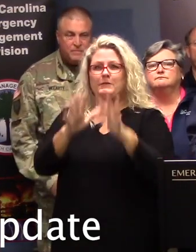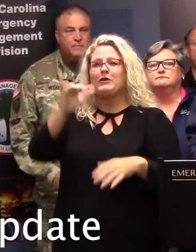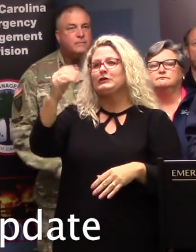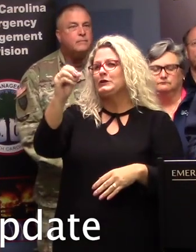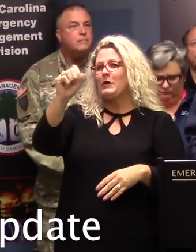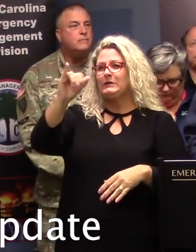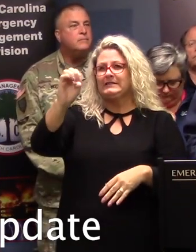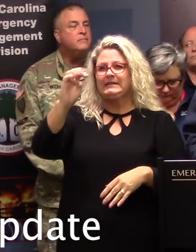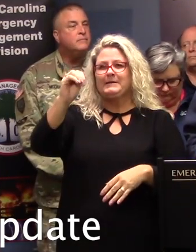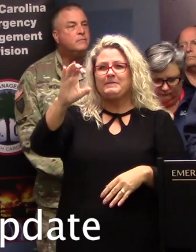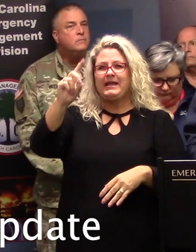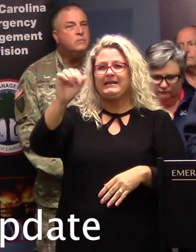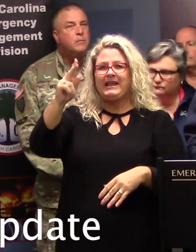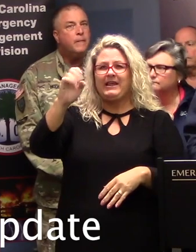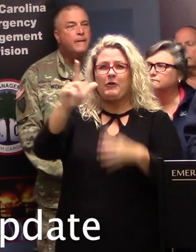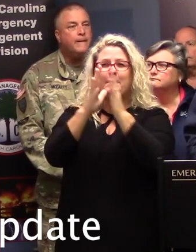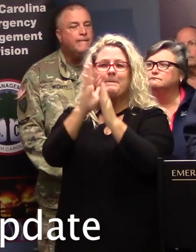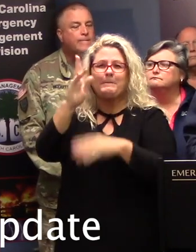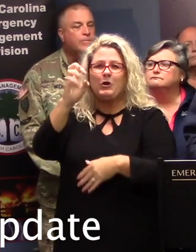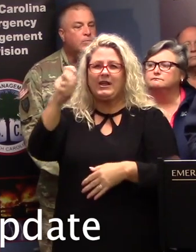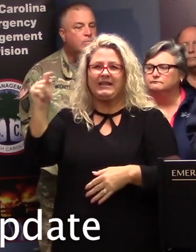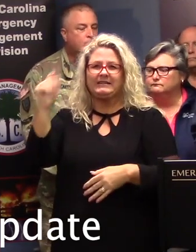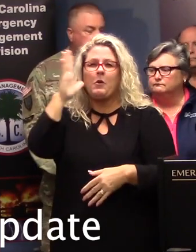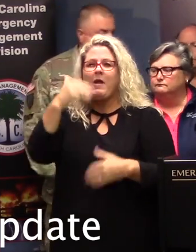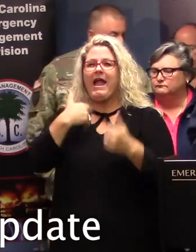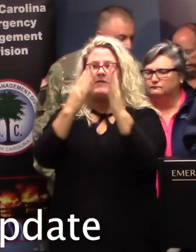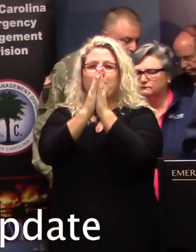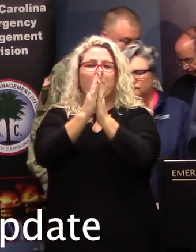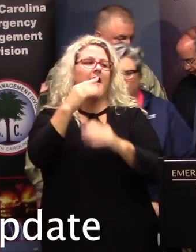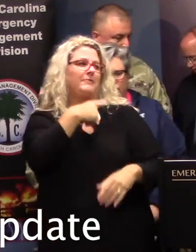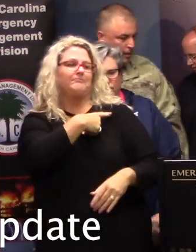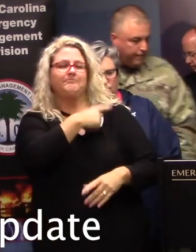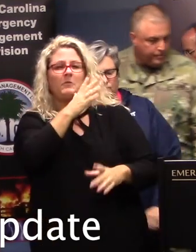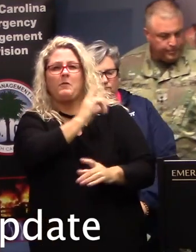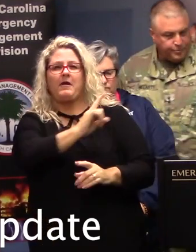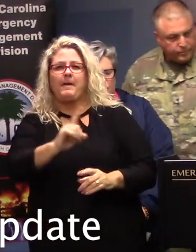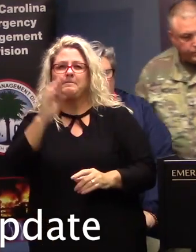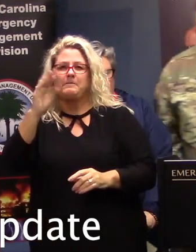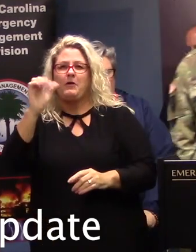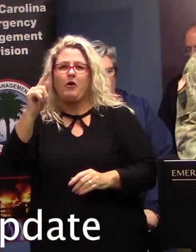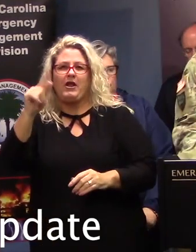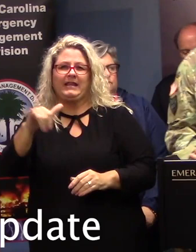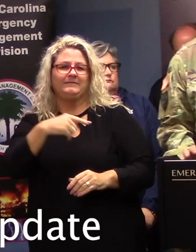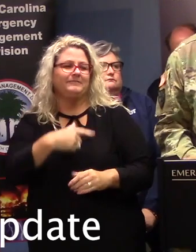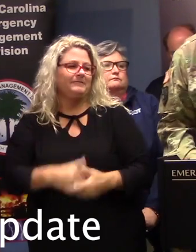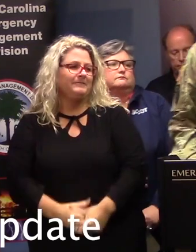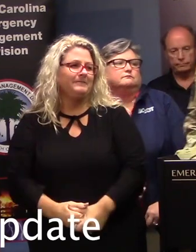who is signing for us for a prayer call on Major General Van McCarty, the National Guard. General?